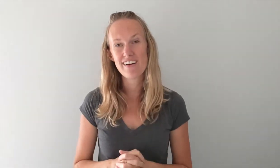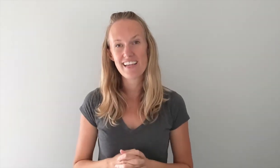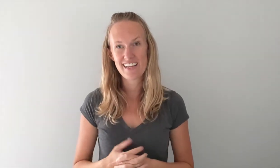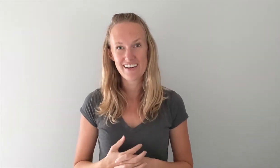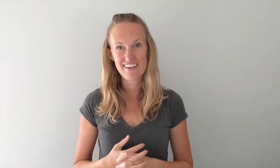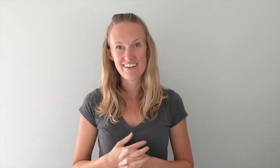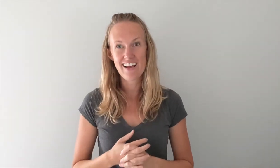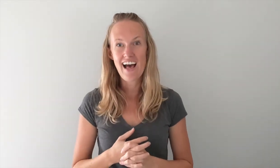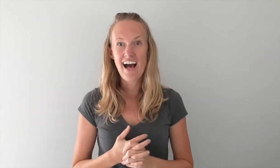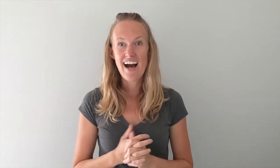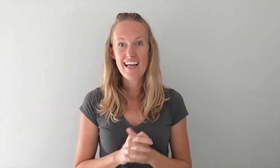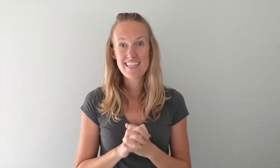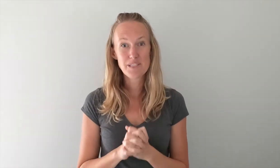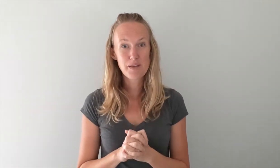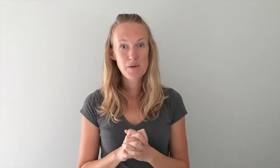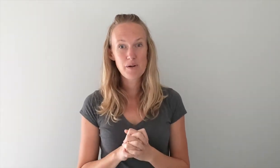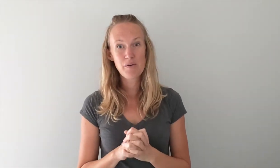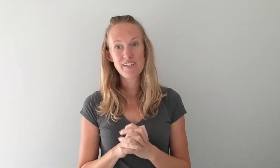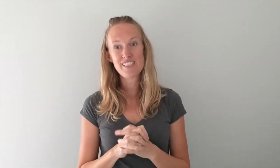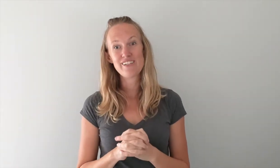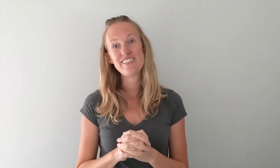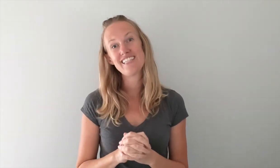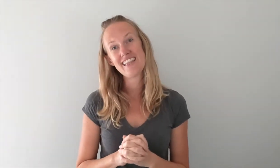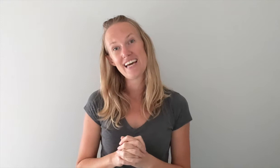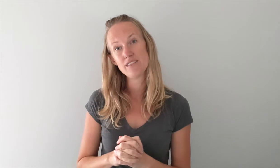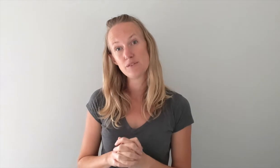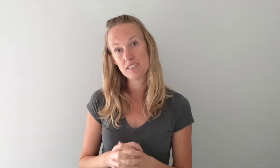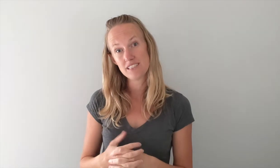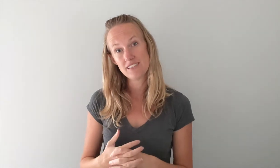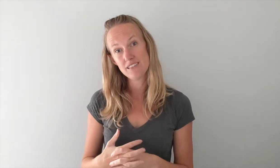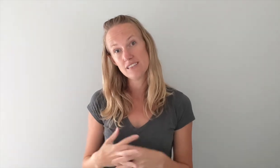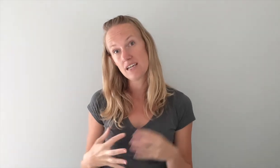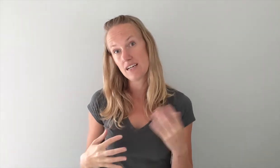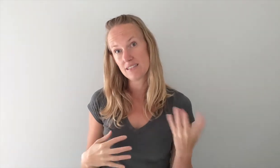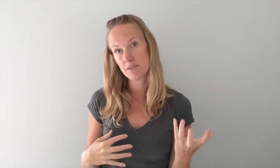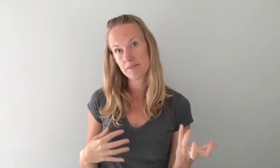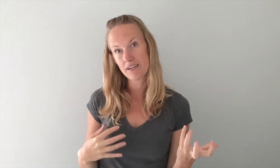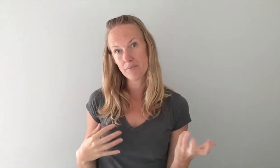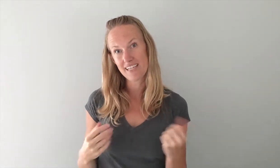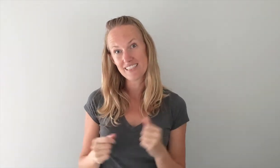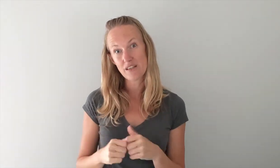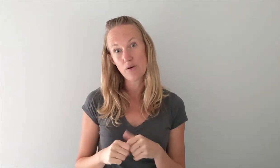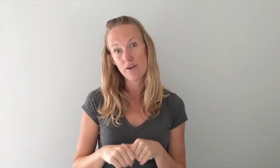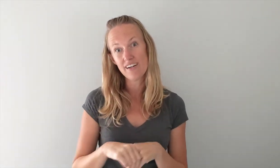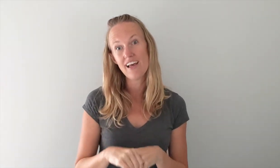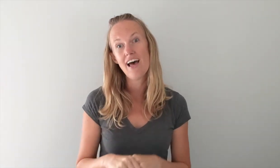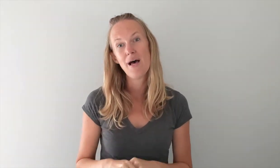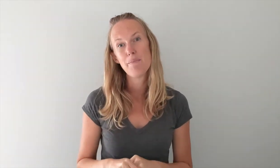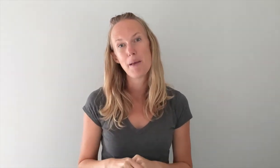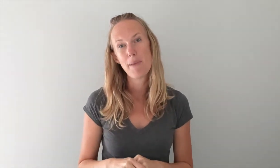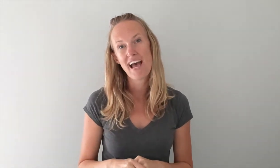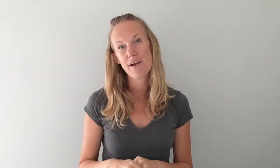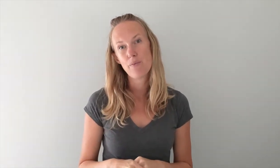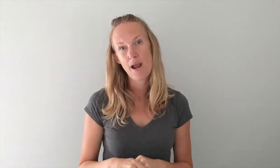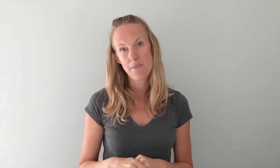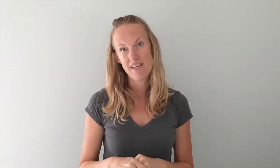here. This week we're going to learn 10,000 Reasons sometimes called Bless the Lord by Matt Redman.